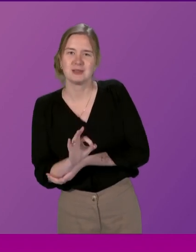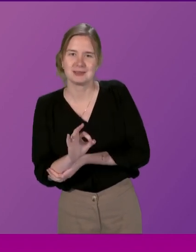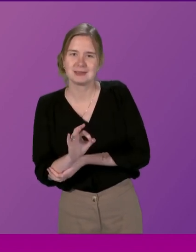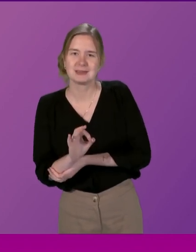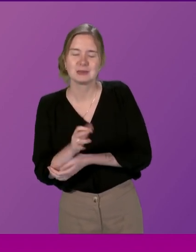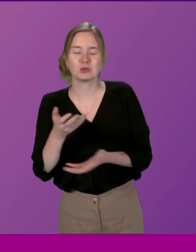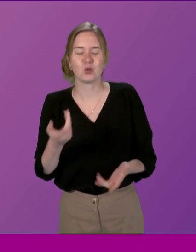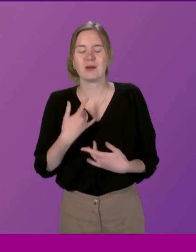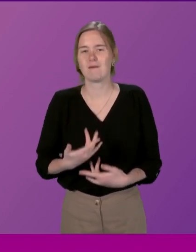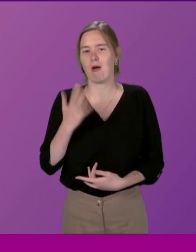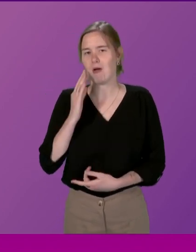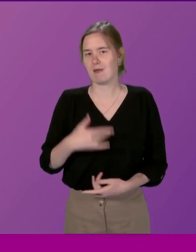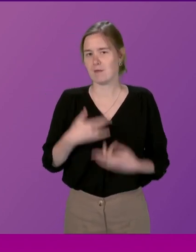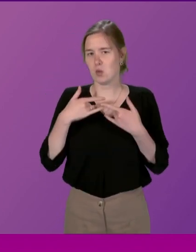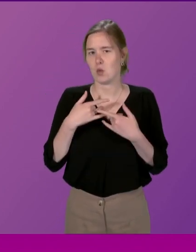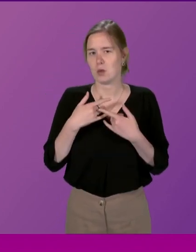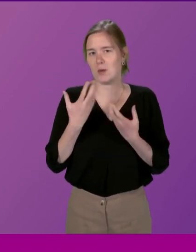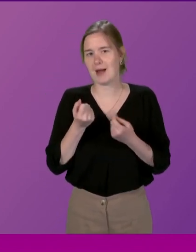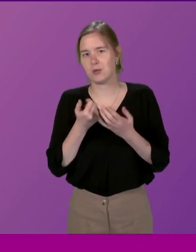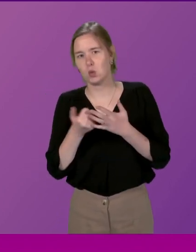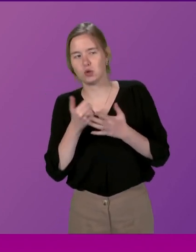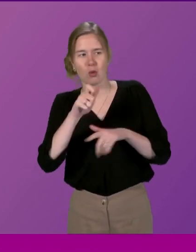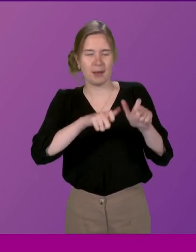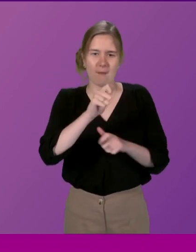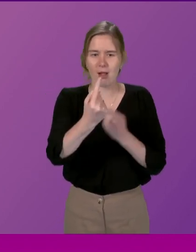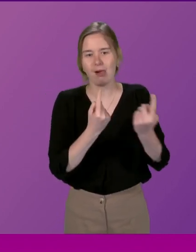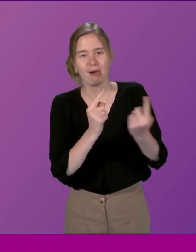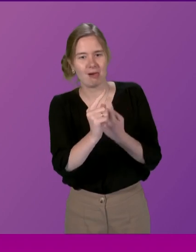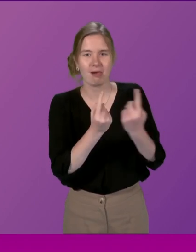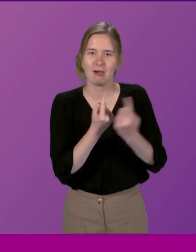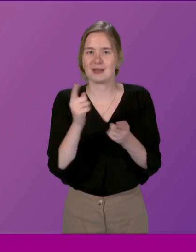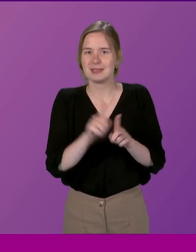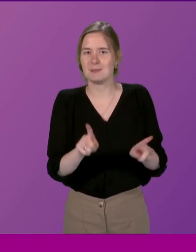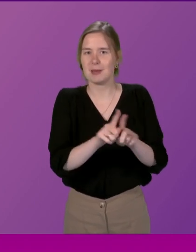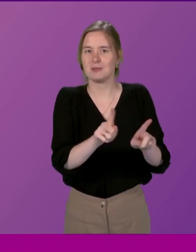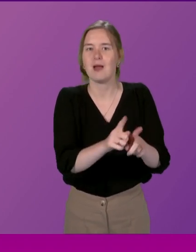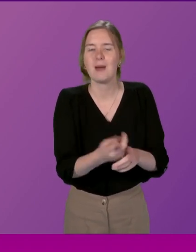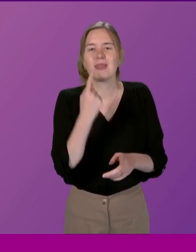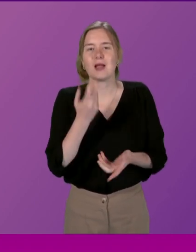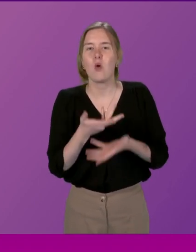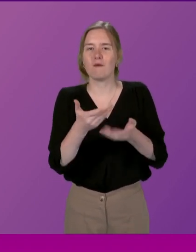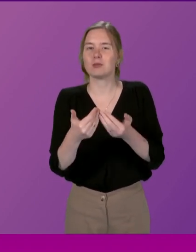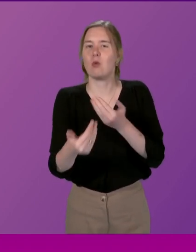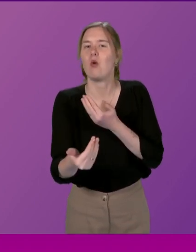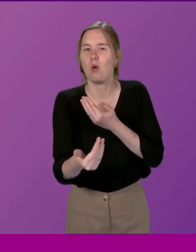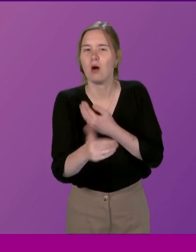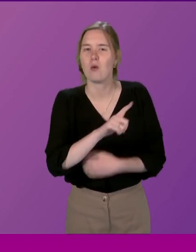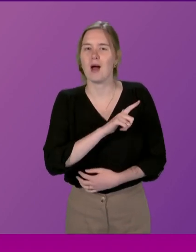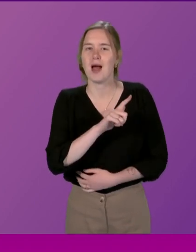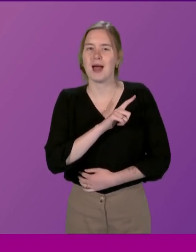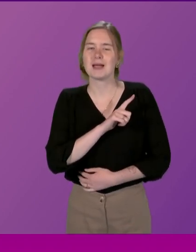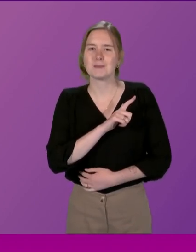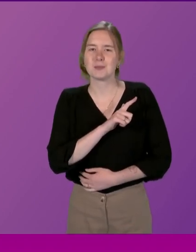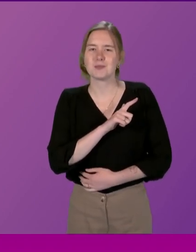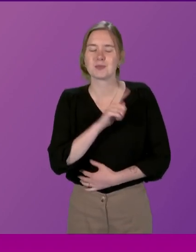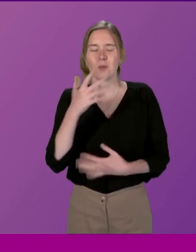have heard about the view that we get the usual culprits coming. I think this offers much more than that, because we